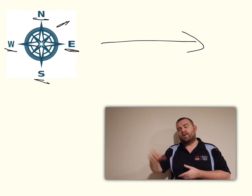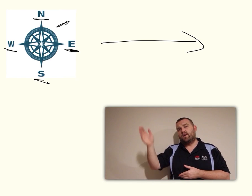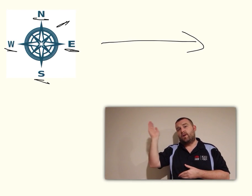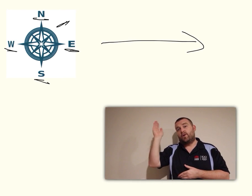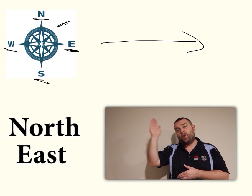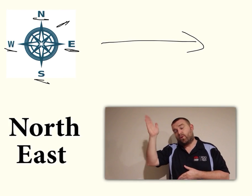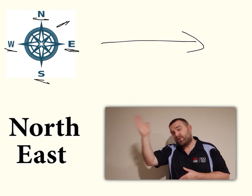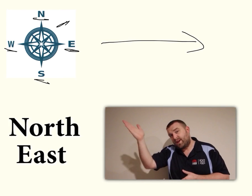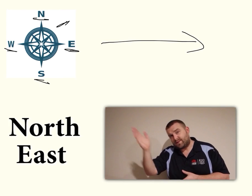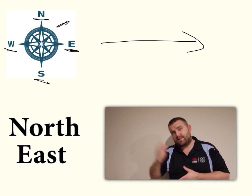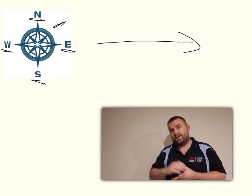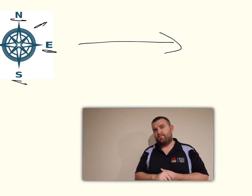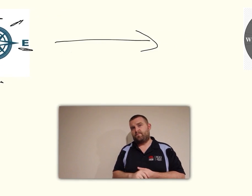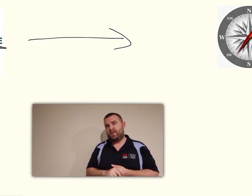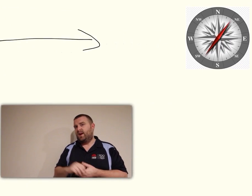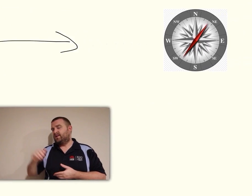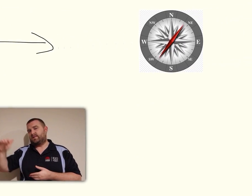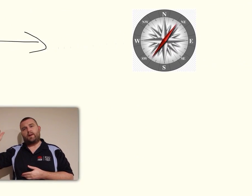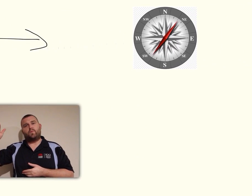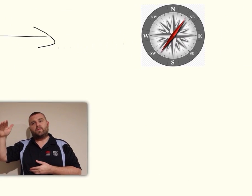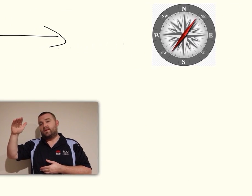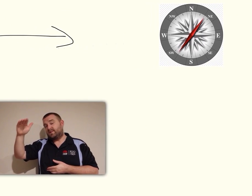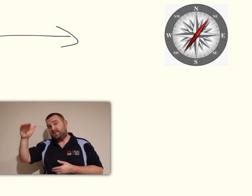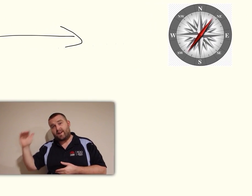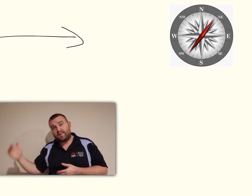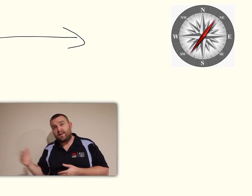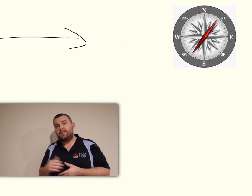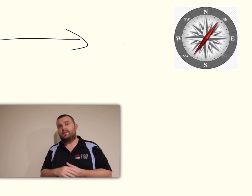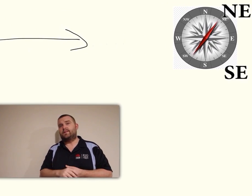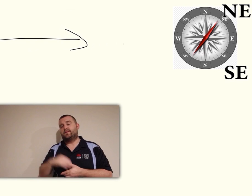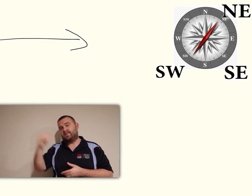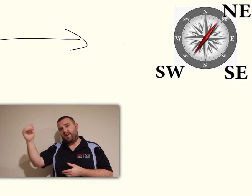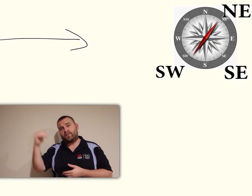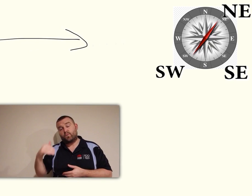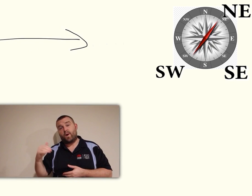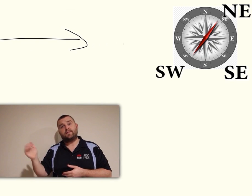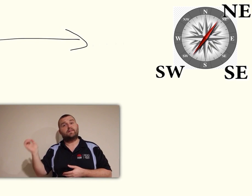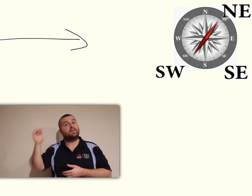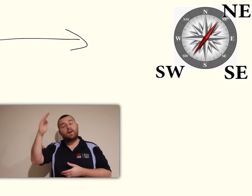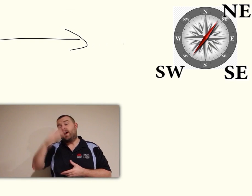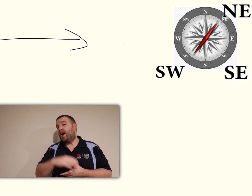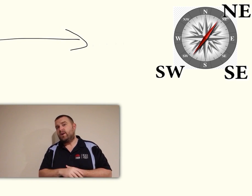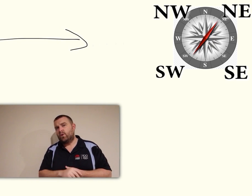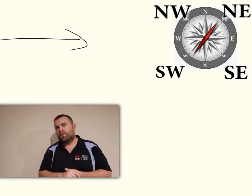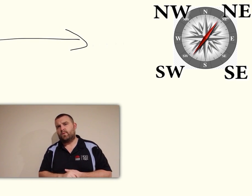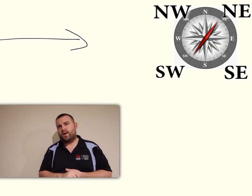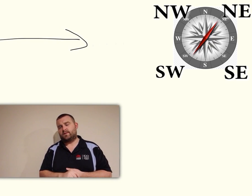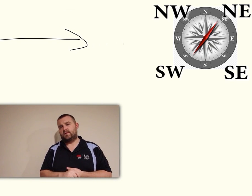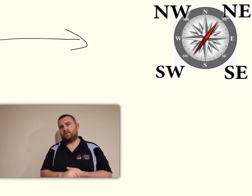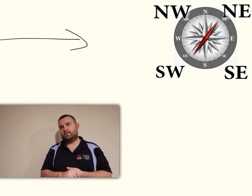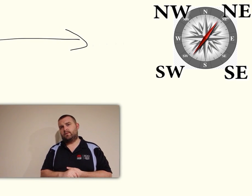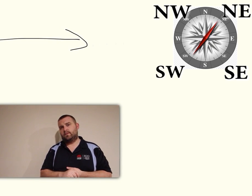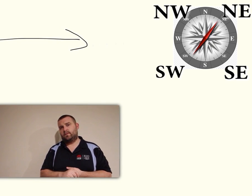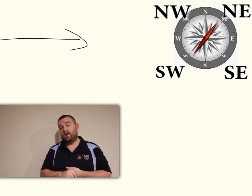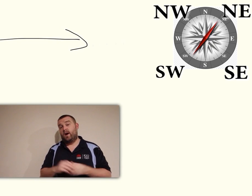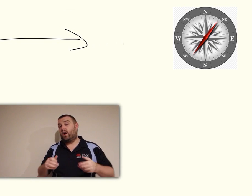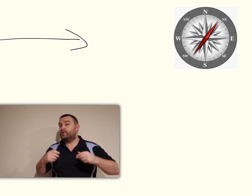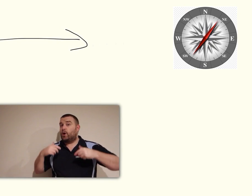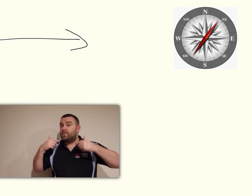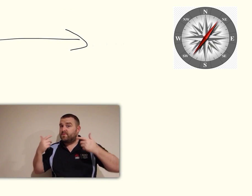that northeast. Same with southeast, southwest and northwest. On top